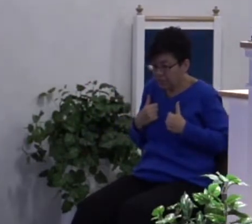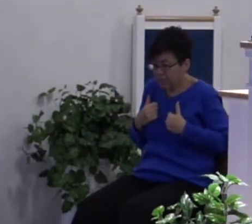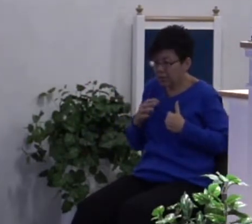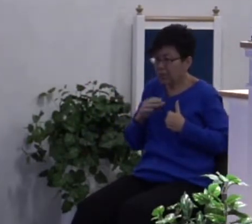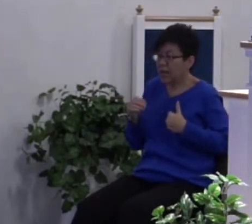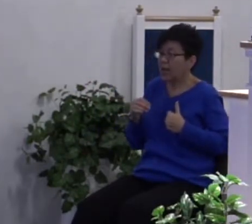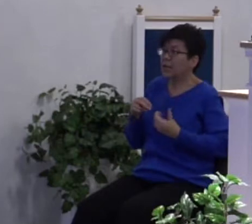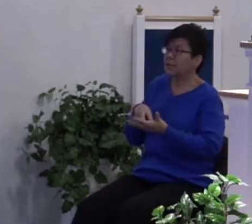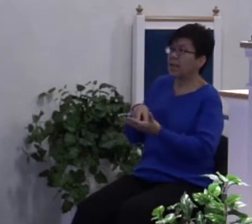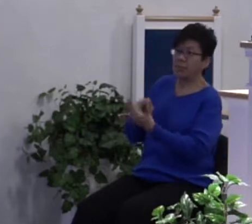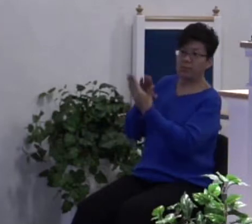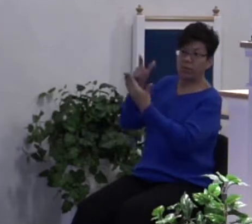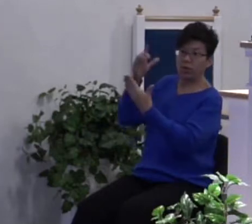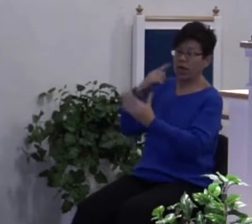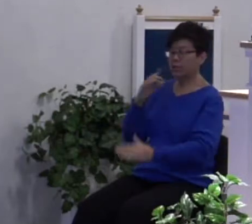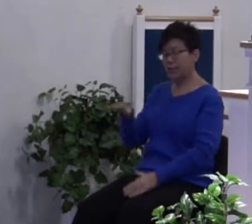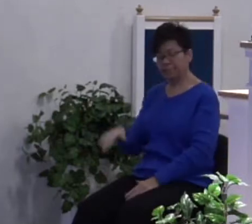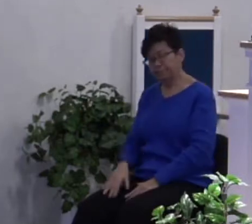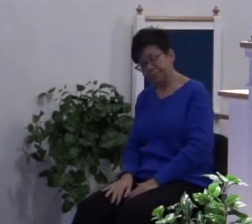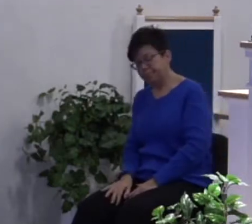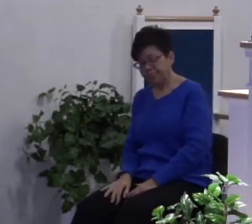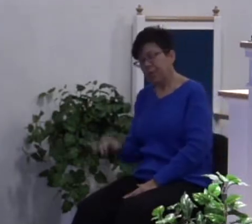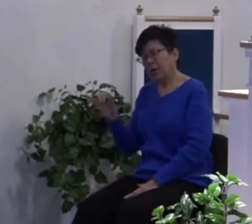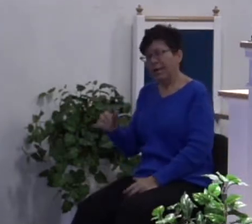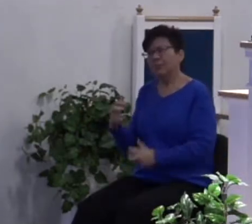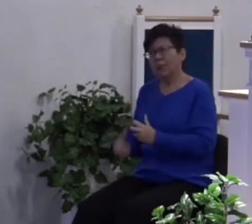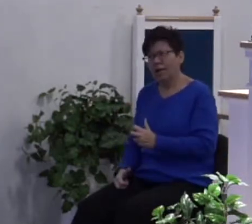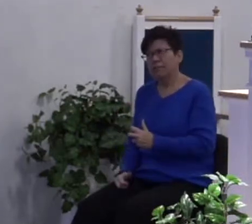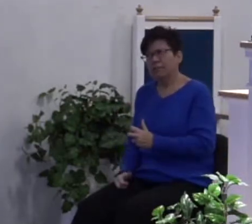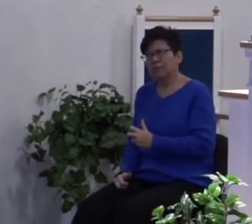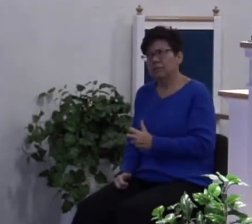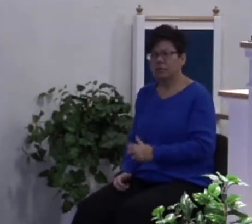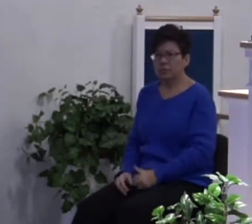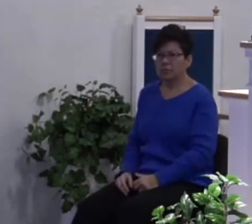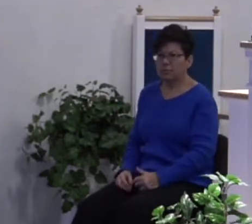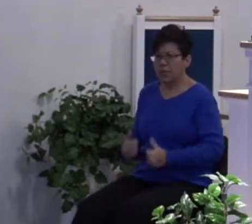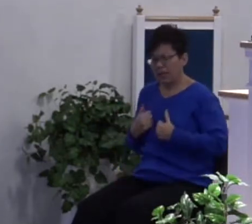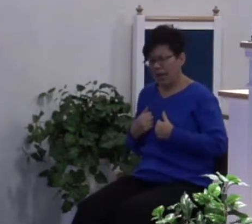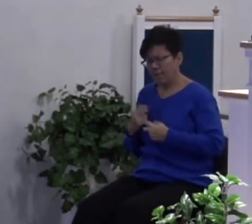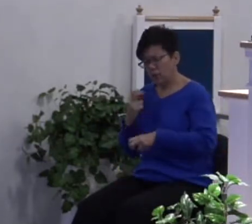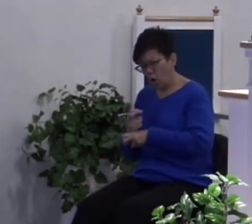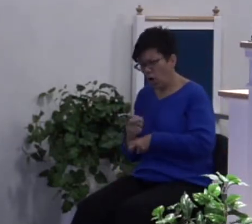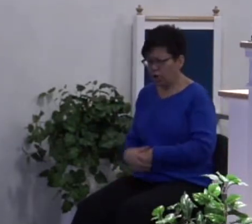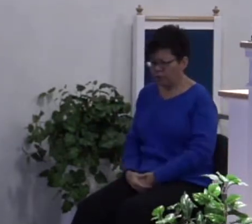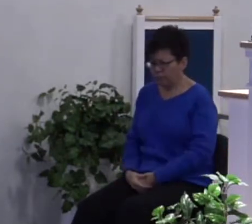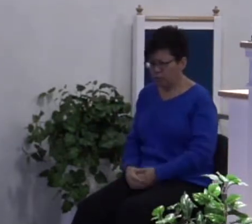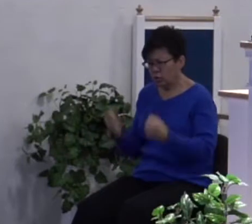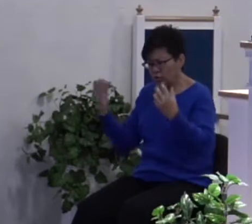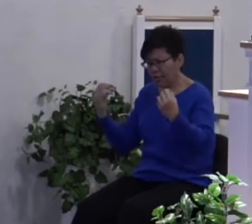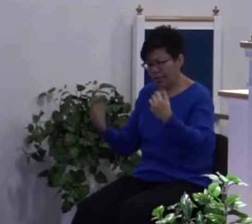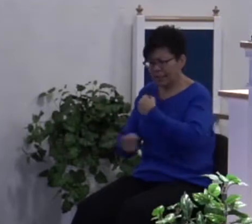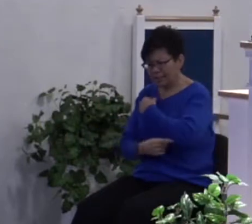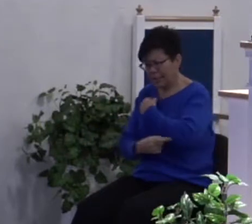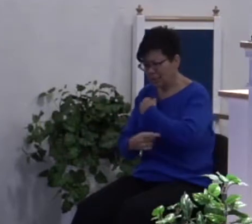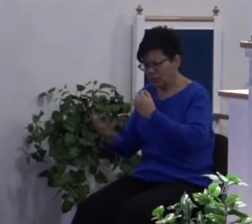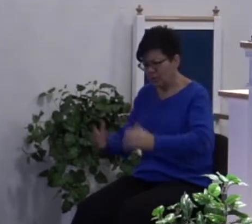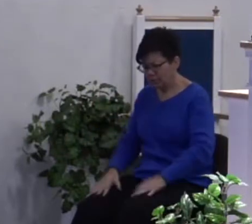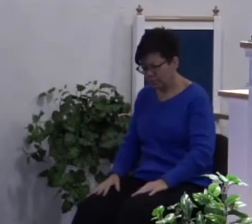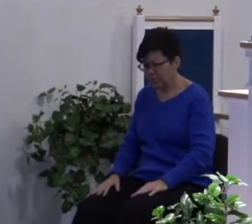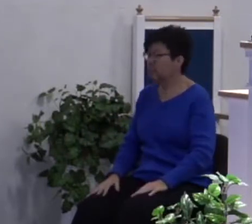before God and say, well, it was just tough. Life was hard. Too many temptations because he was